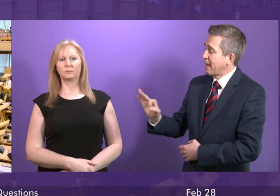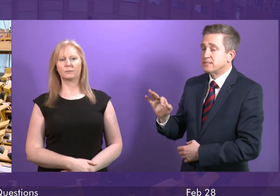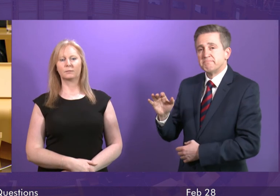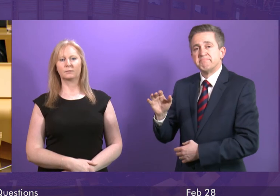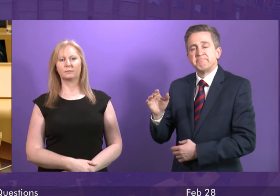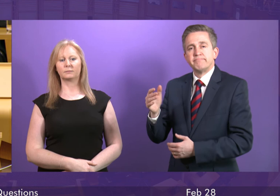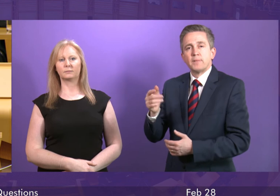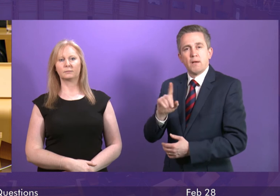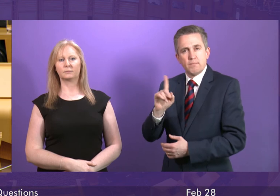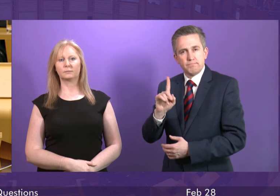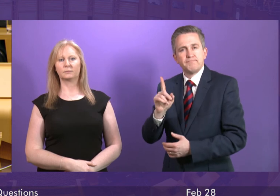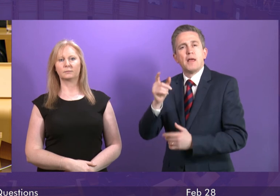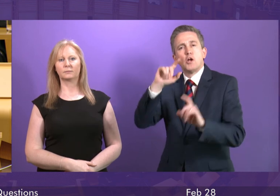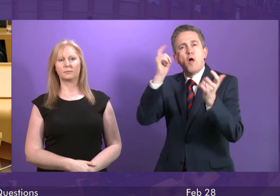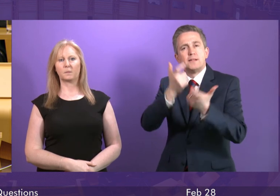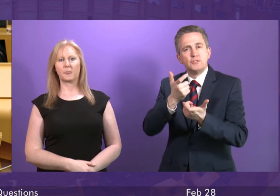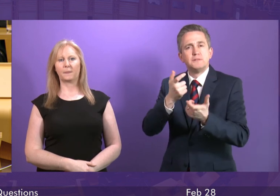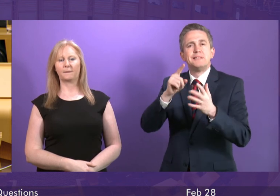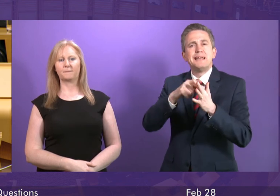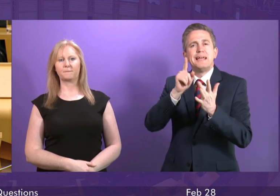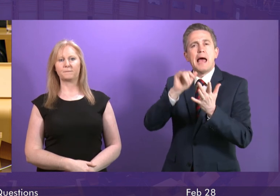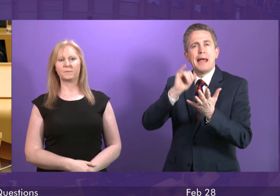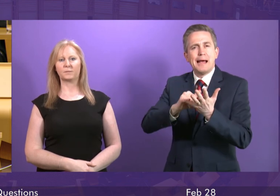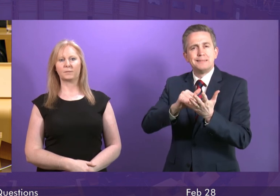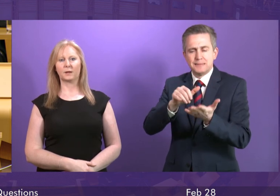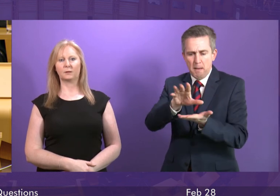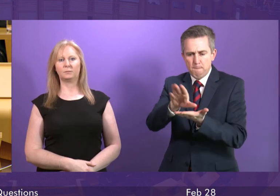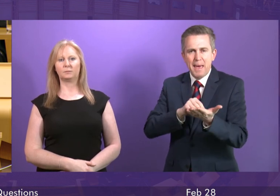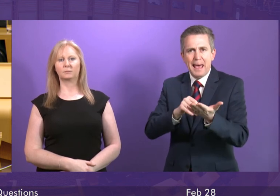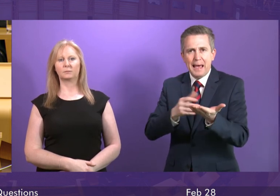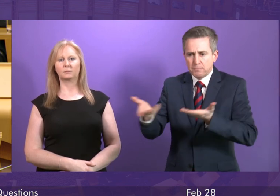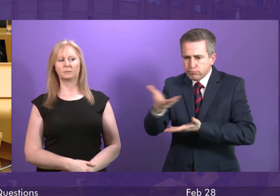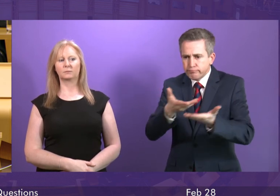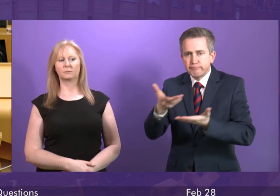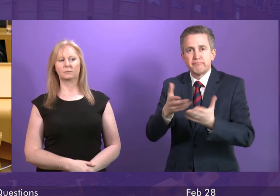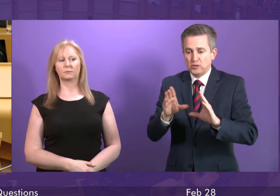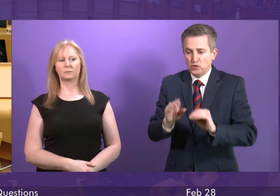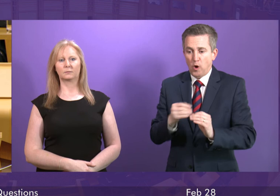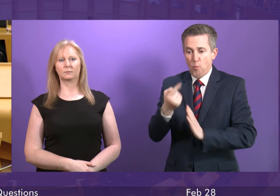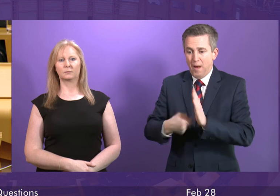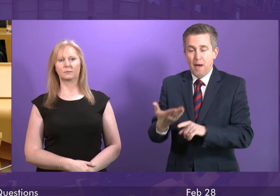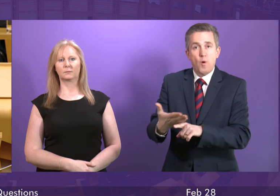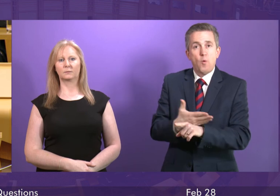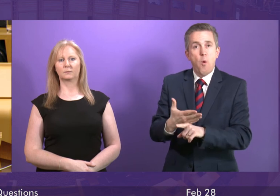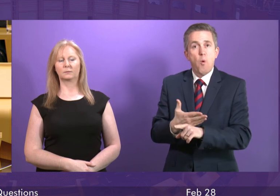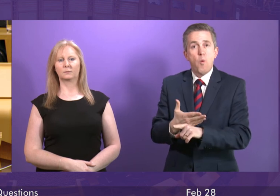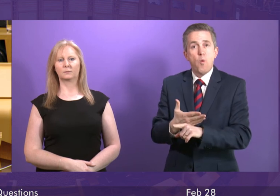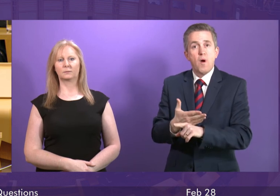between Colleges Scotland and the EIS have broken up less than an hour ago, with no improved offer from the employers on the table.